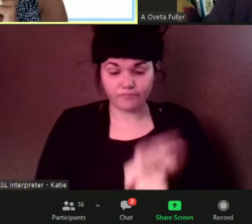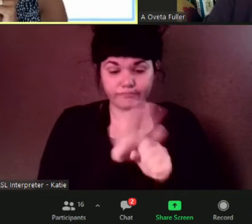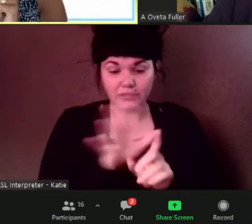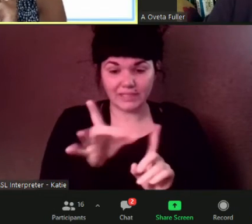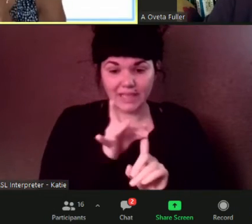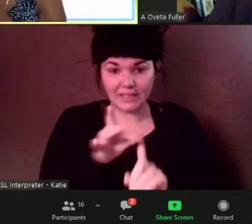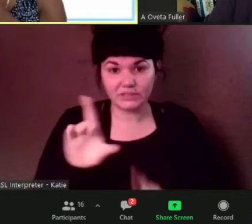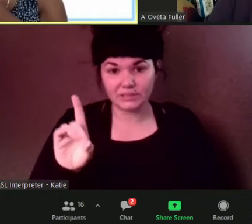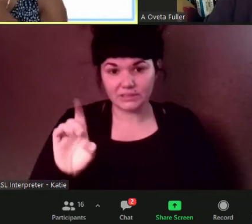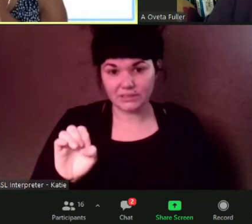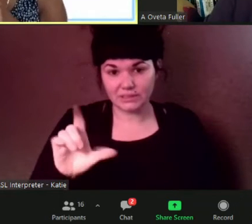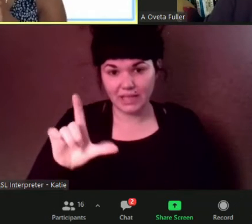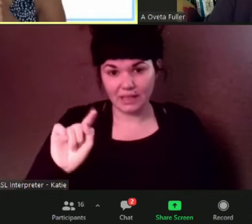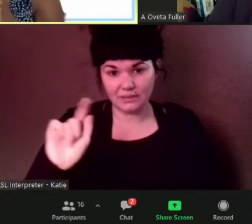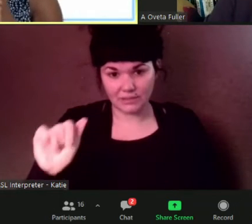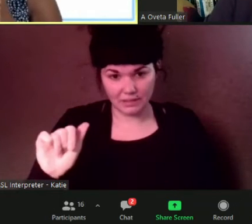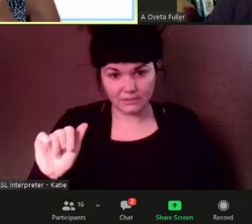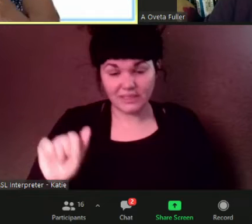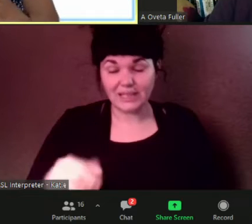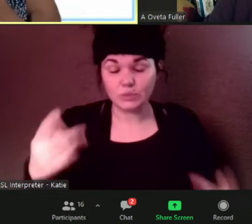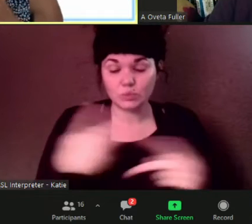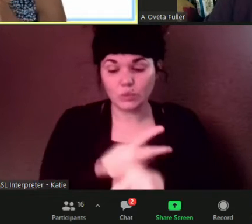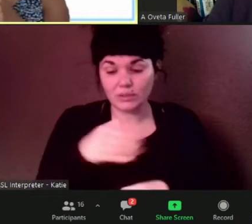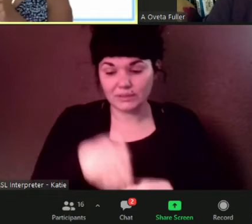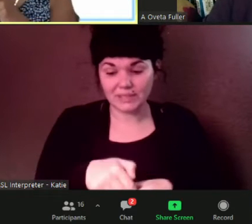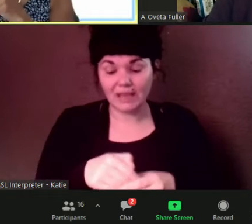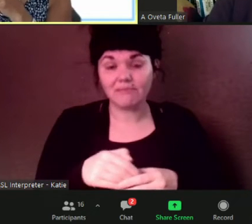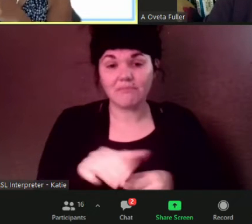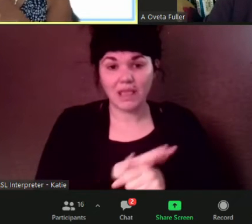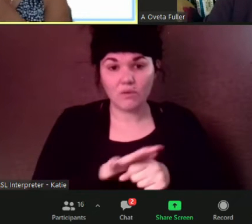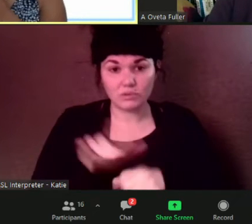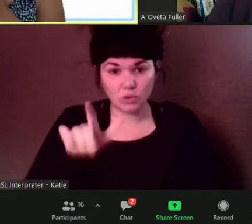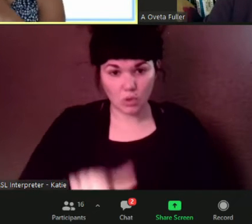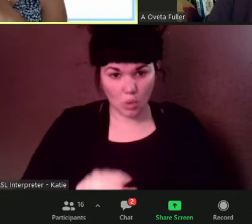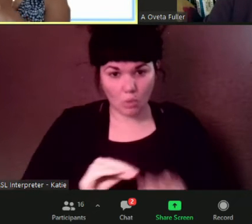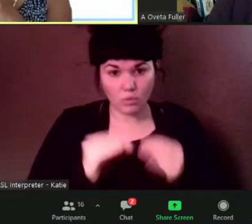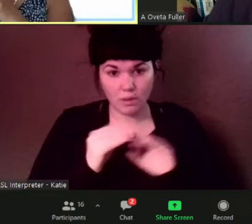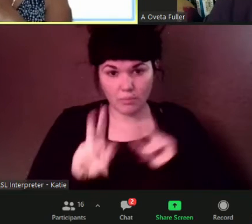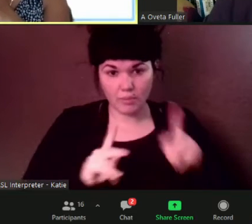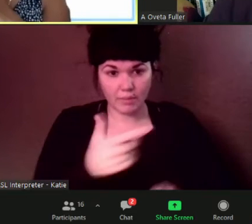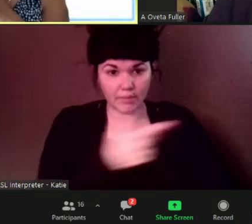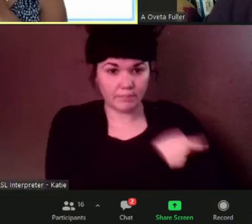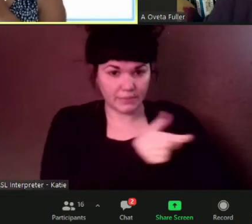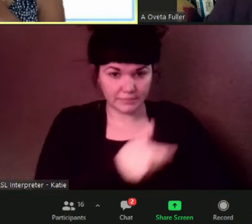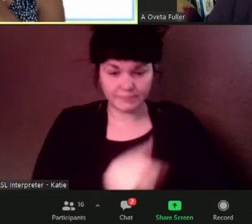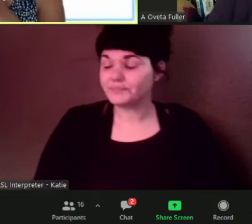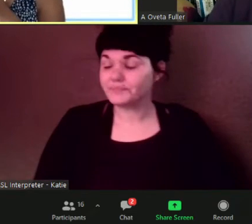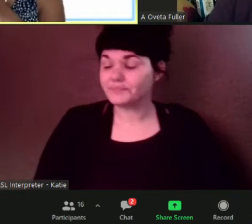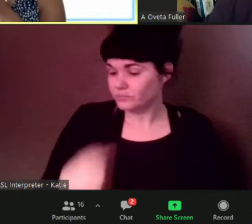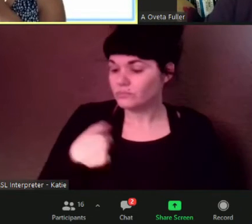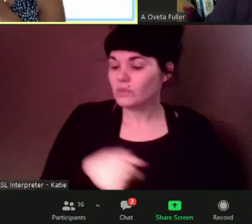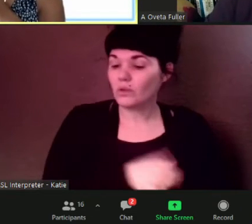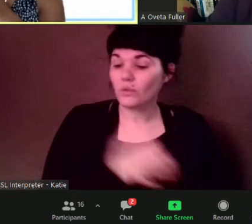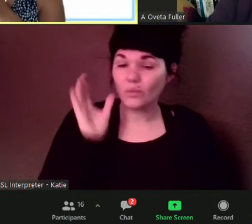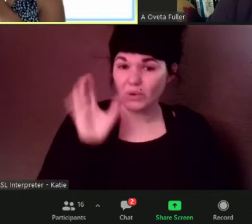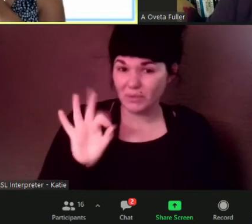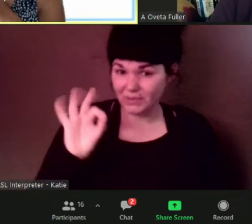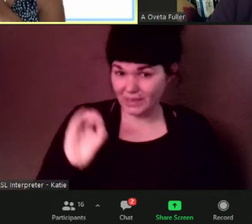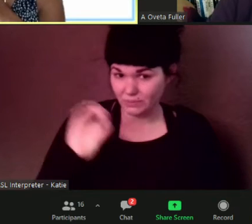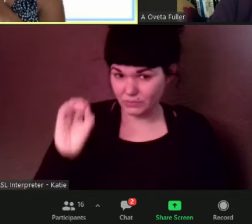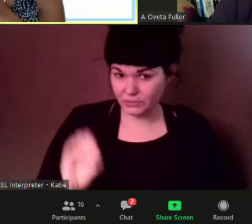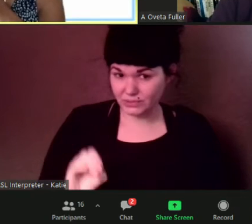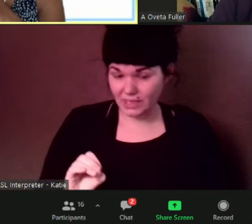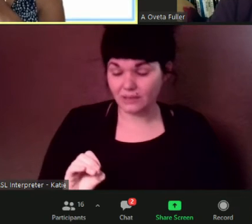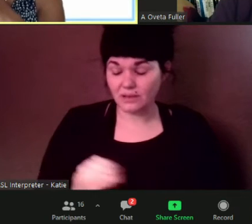vaccine and in fact the cdc suggested that 90 percent of the hospitalizations and deaths that we're seeing are uh